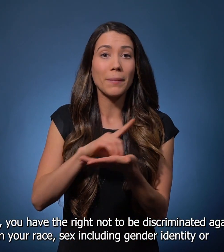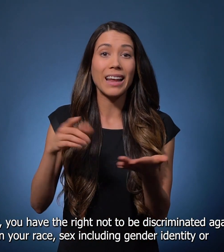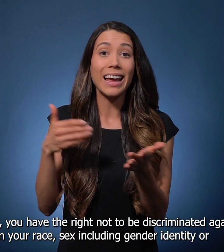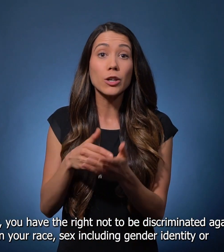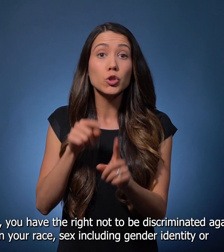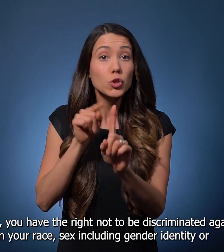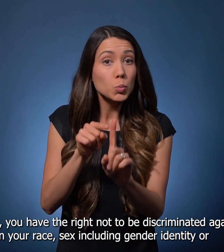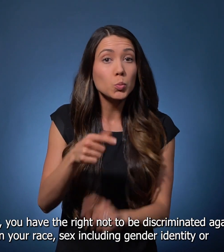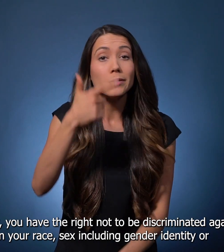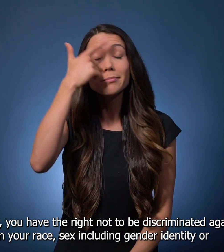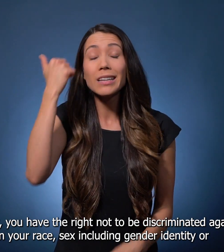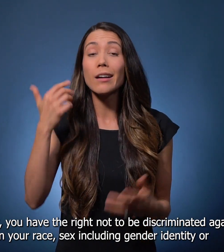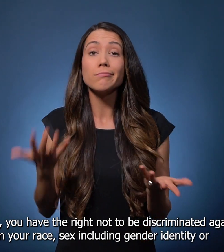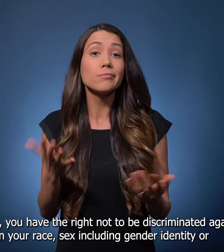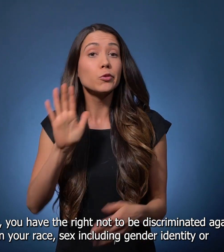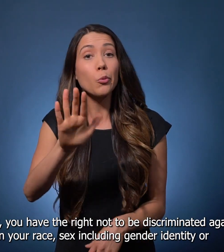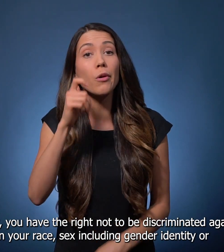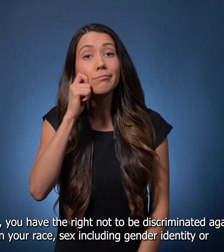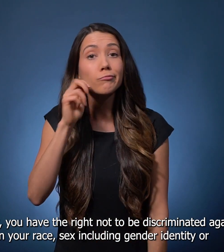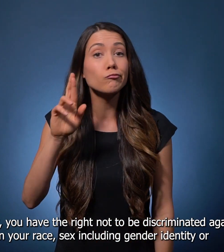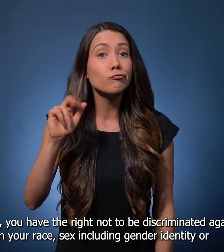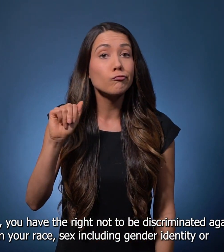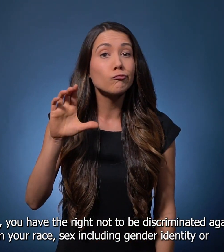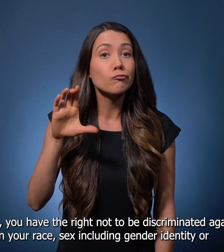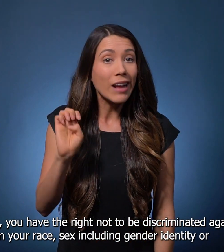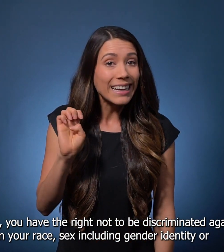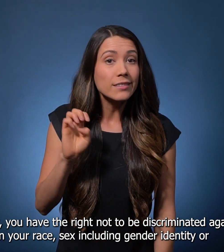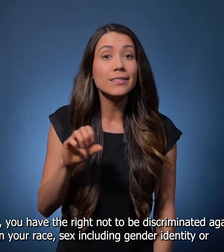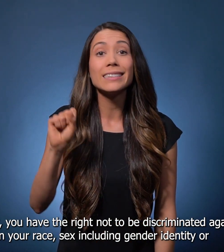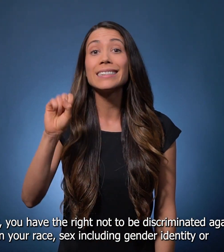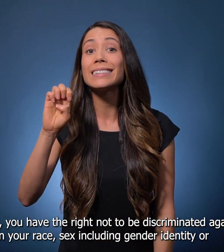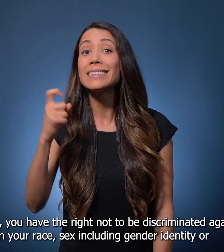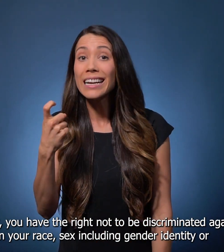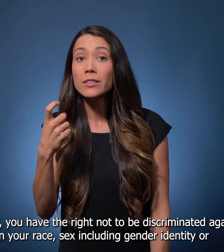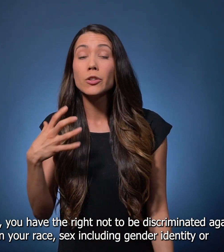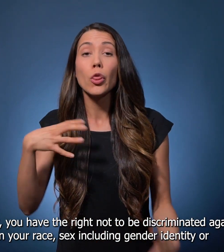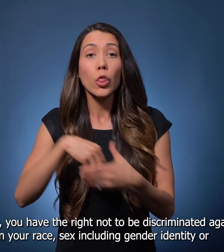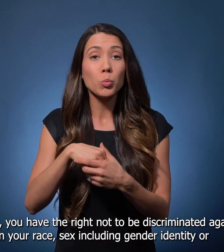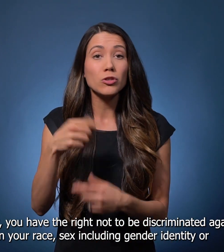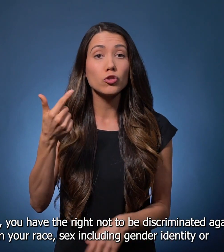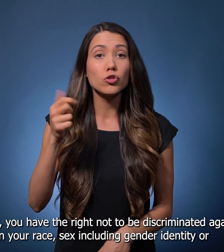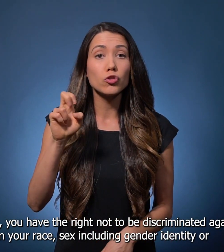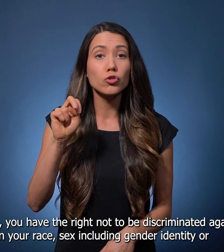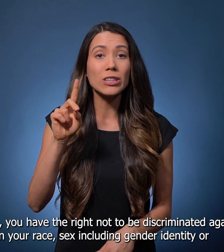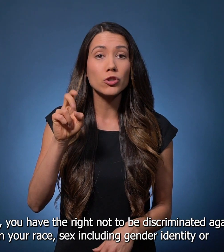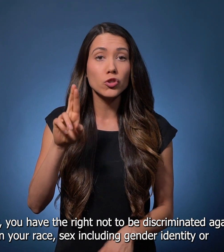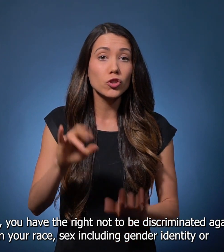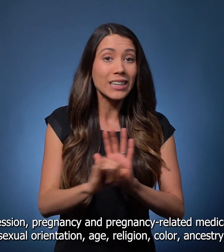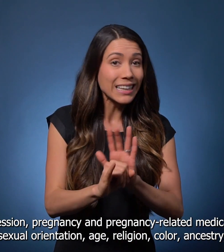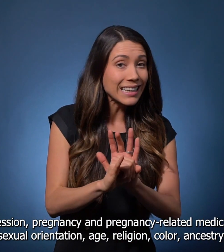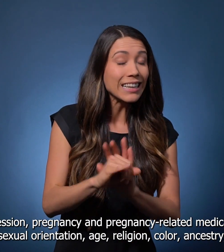against based on your race, sex, including gender identity or gender expression,